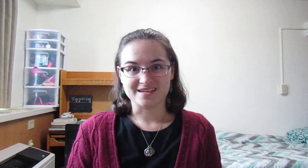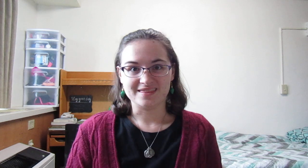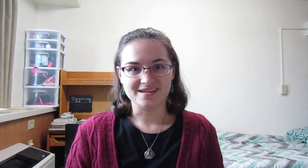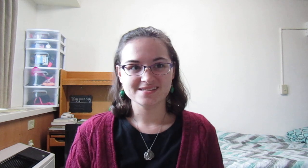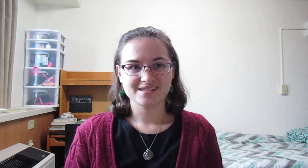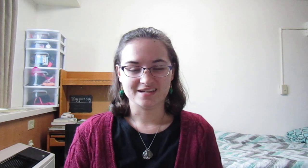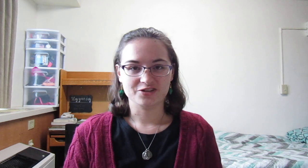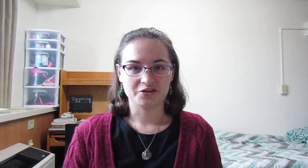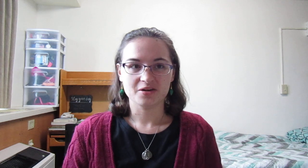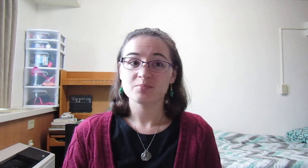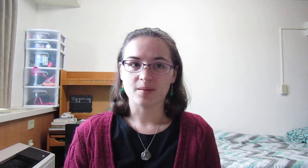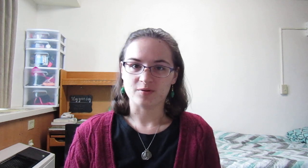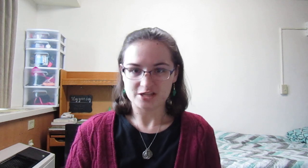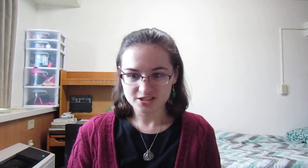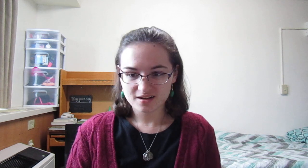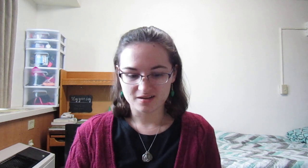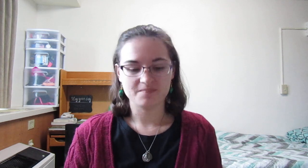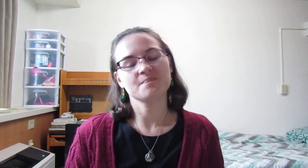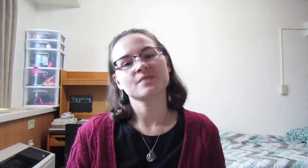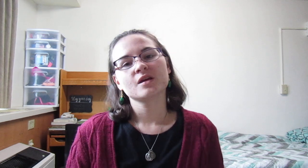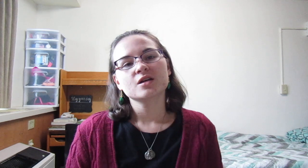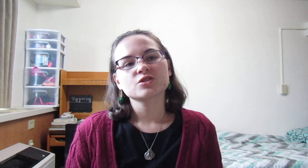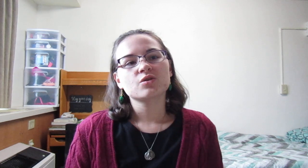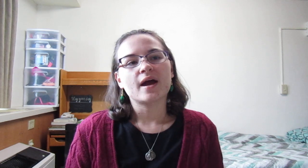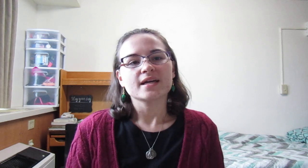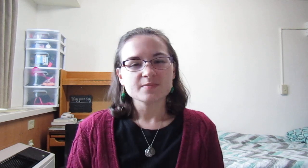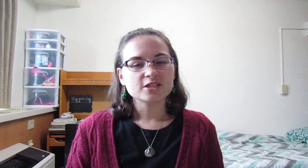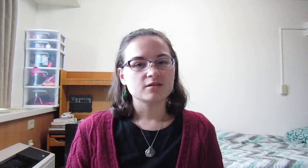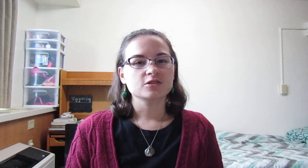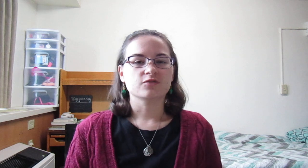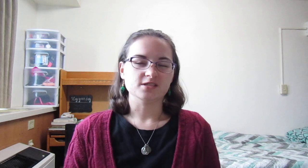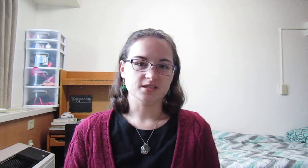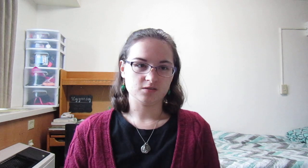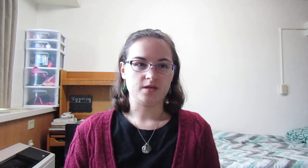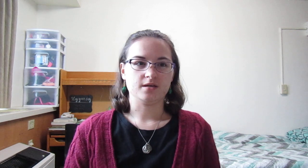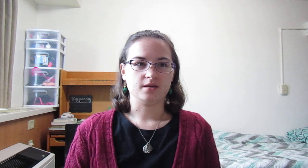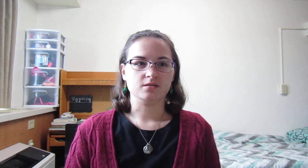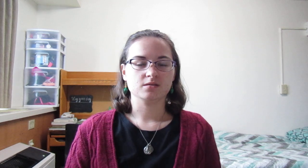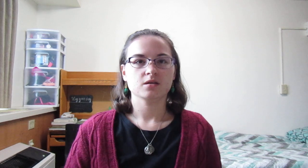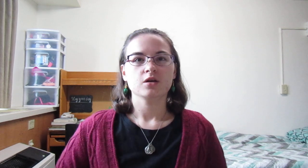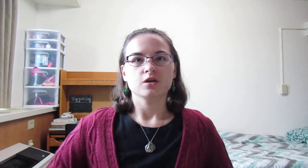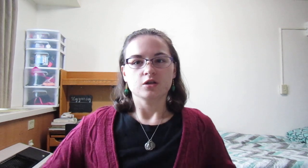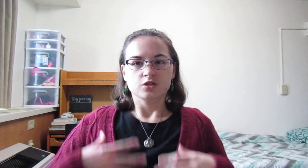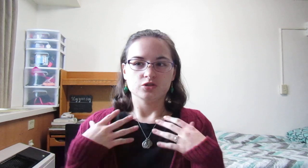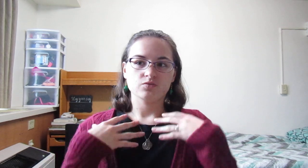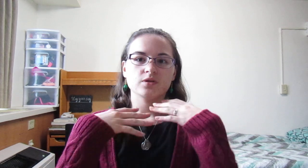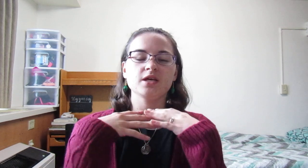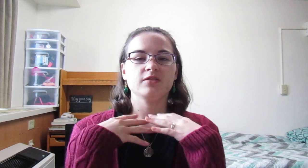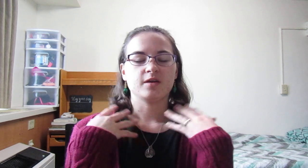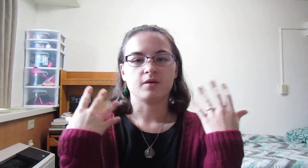get this in your preparation. Um, so I guess my challenge for us this week is to really think about